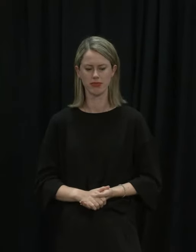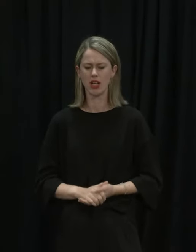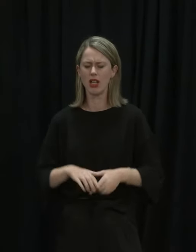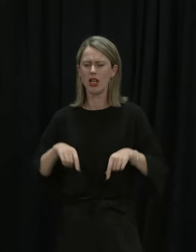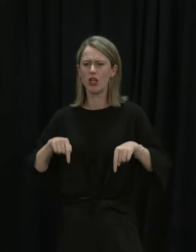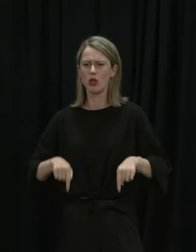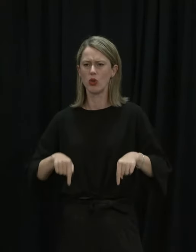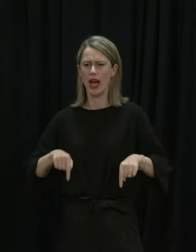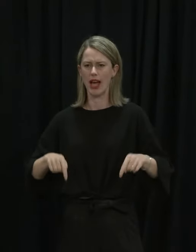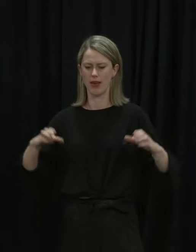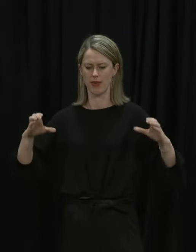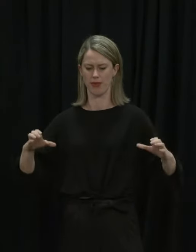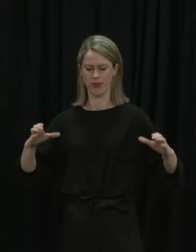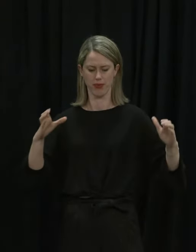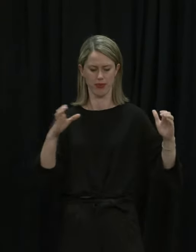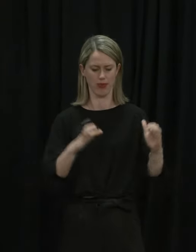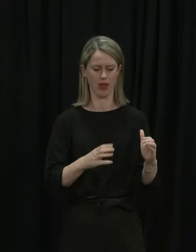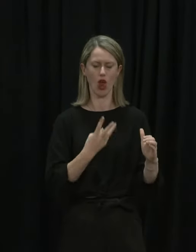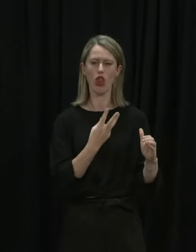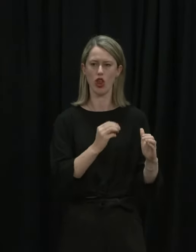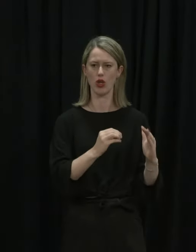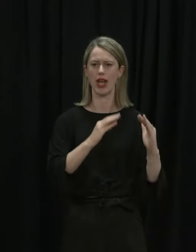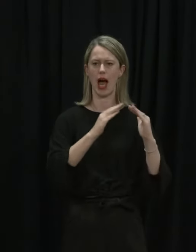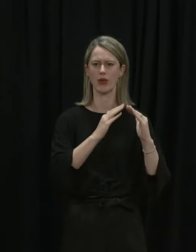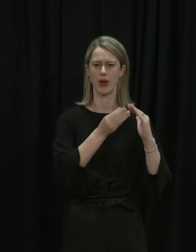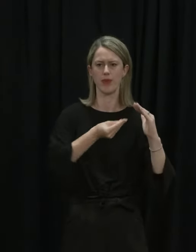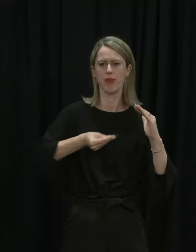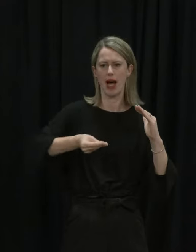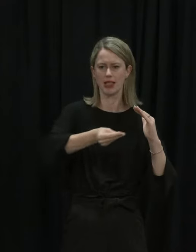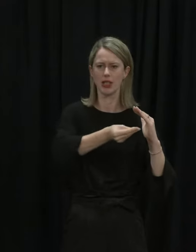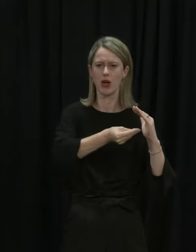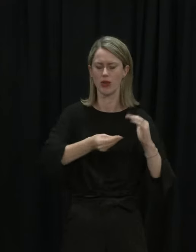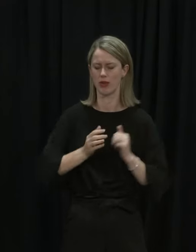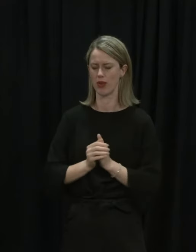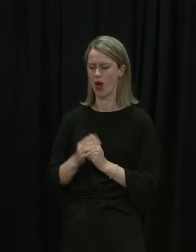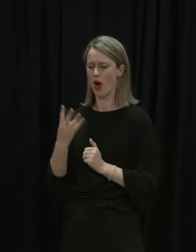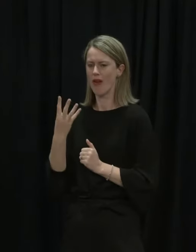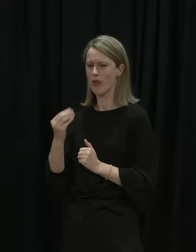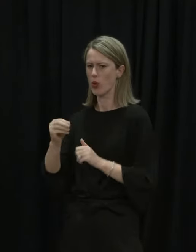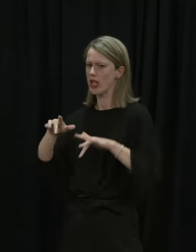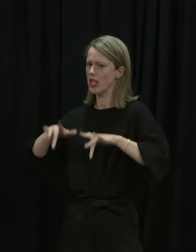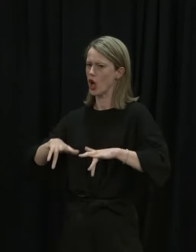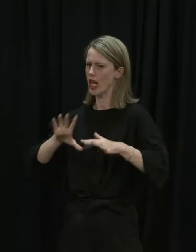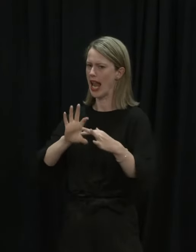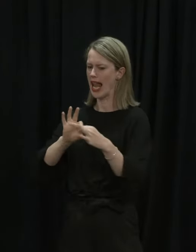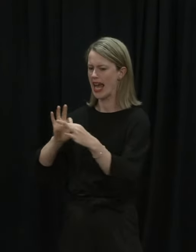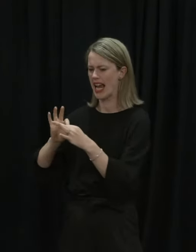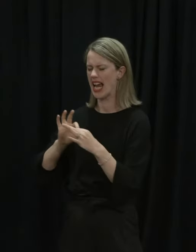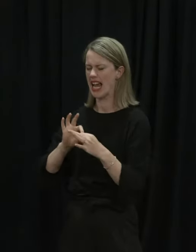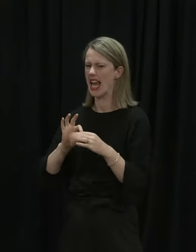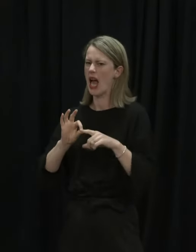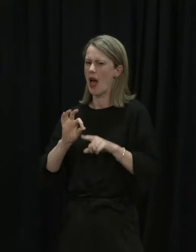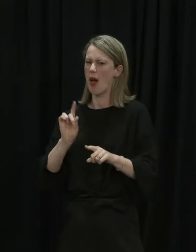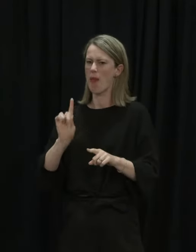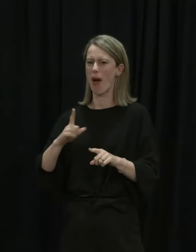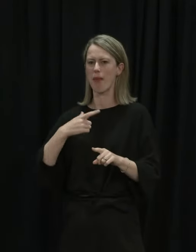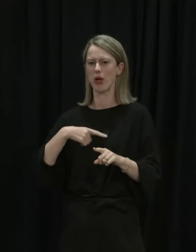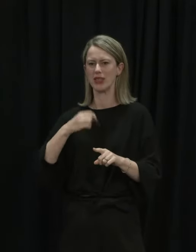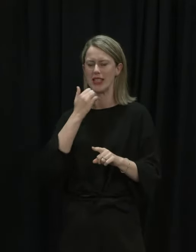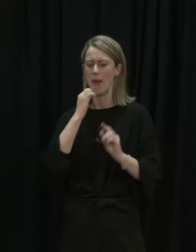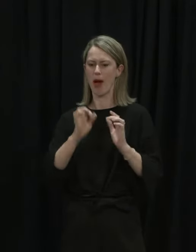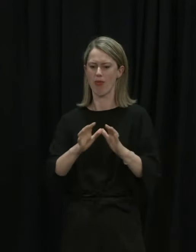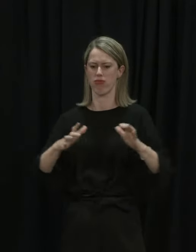cases, 30 are household contacts. 40 are yet to be linked to a current case, although you can imagine with this number of cases,